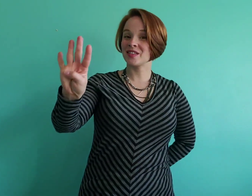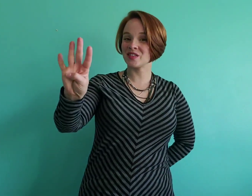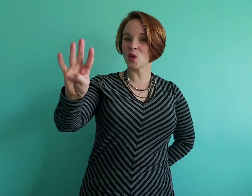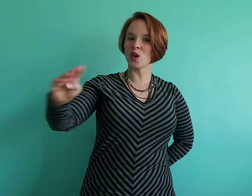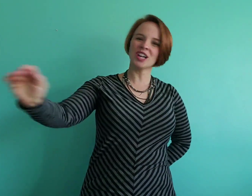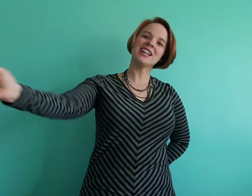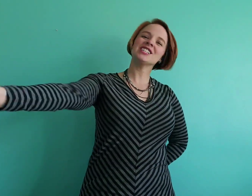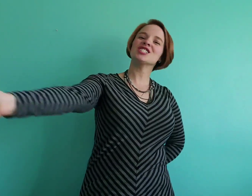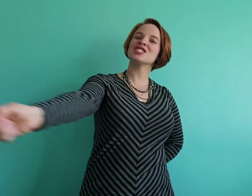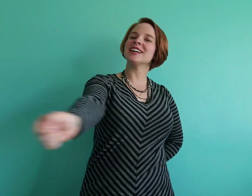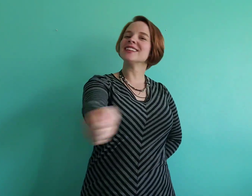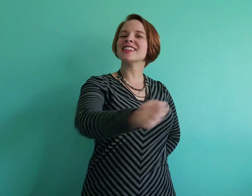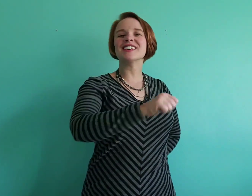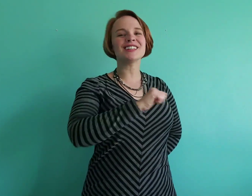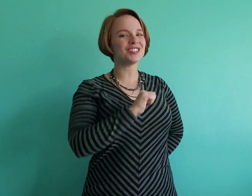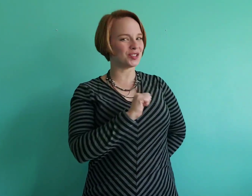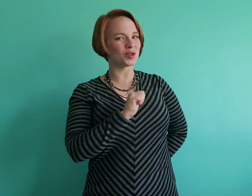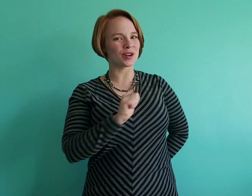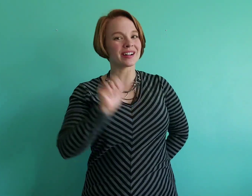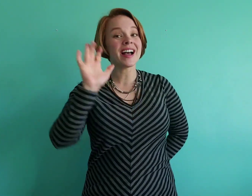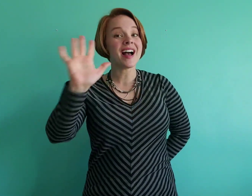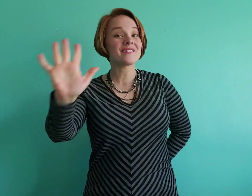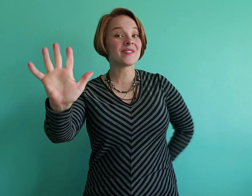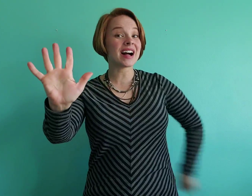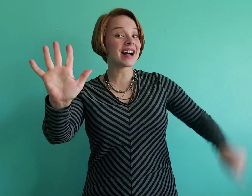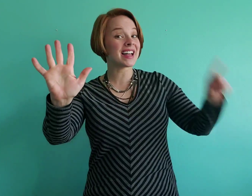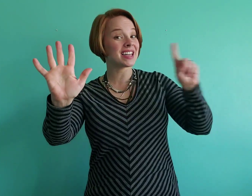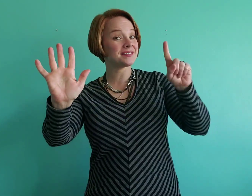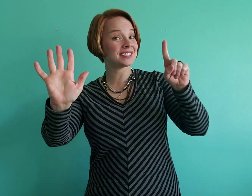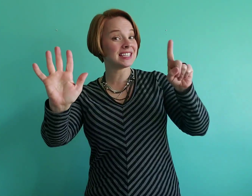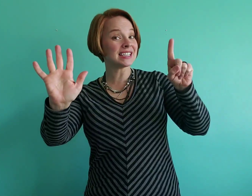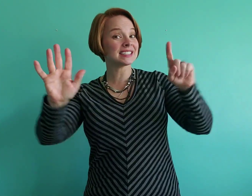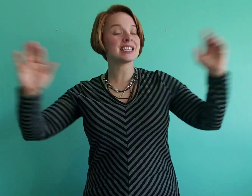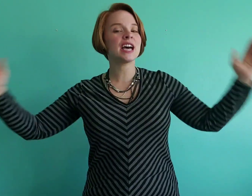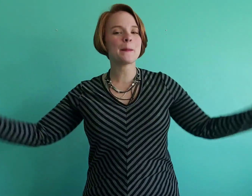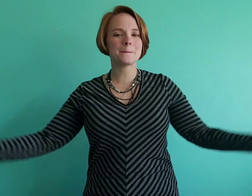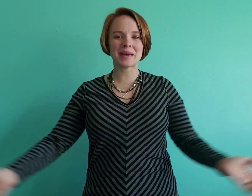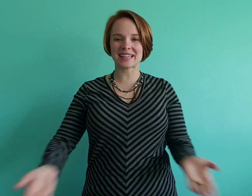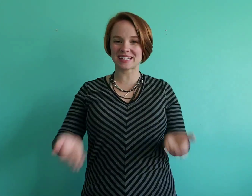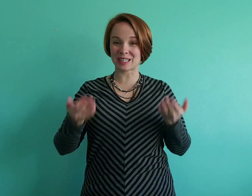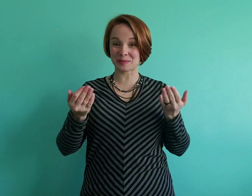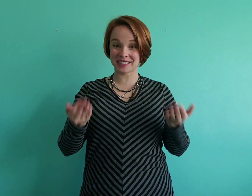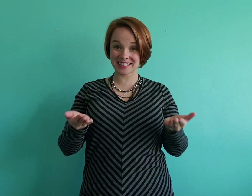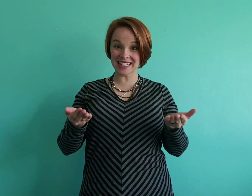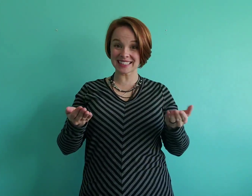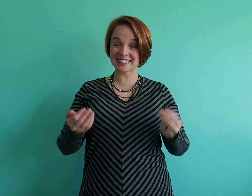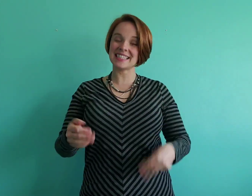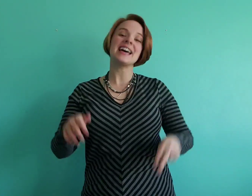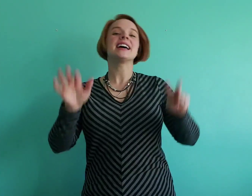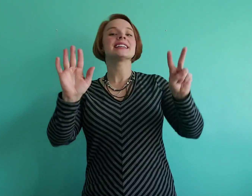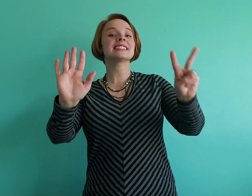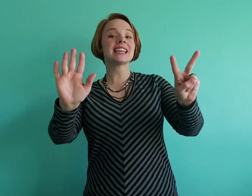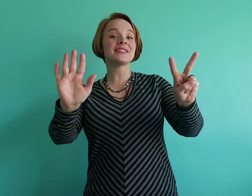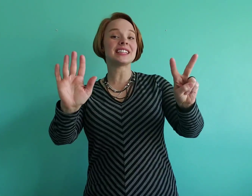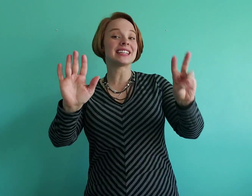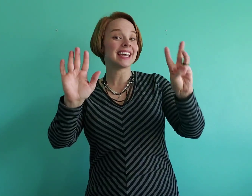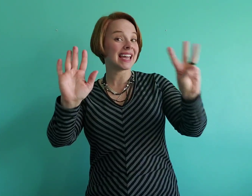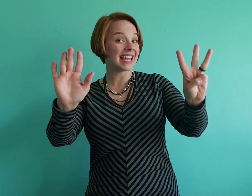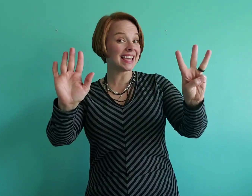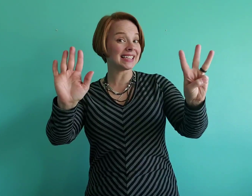four, shut the door. Five, six, pick up sticks. Seven, eight,